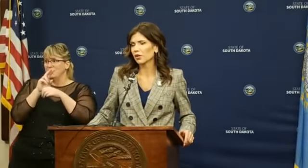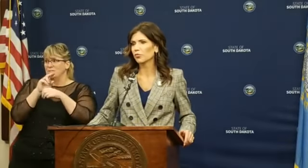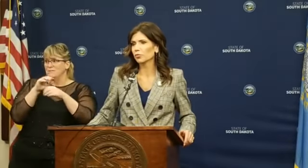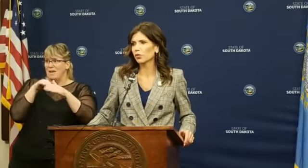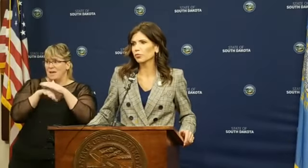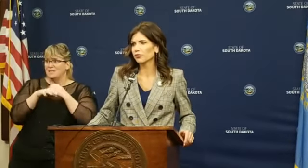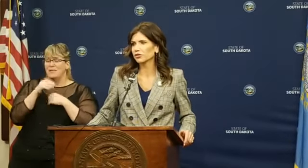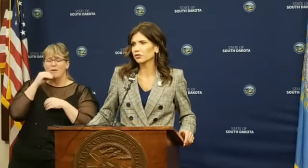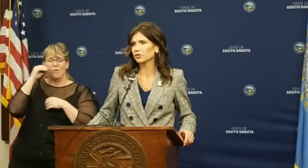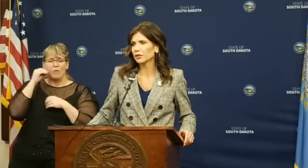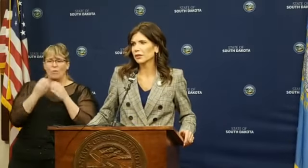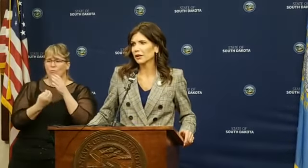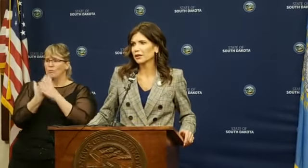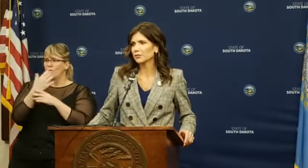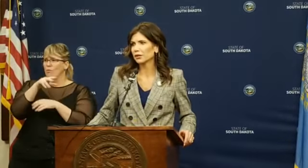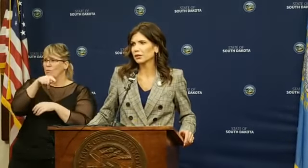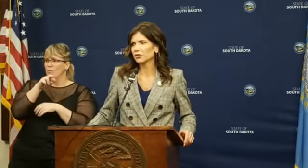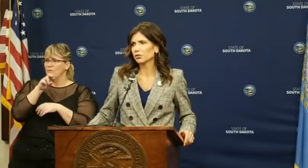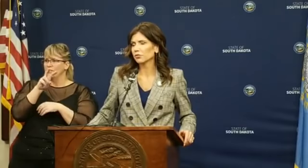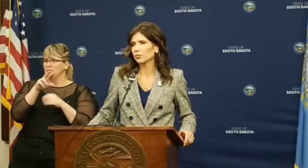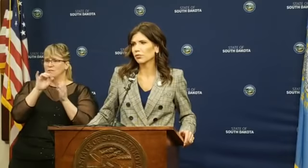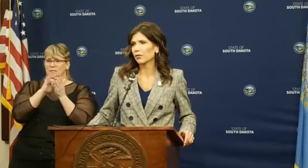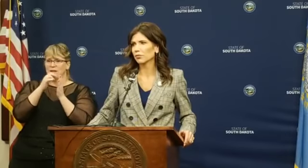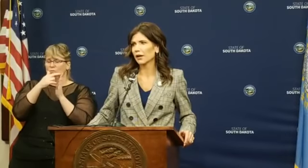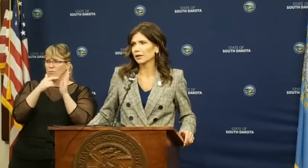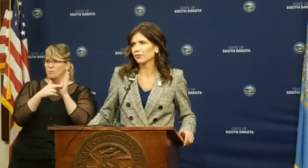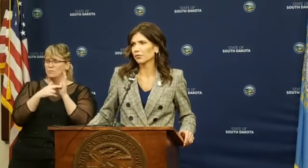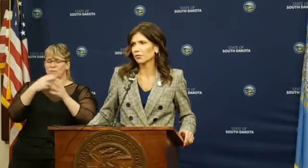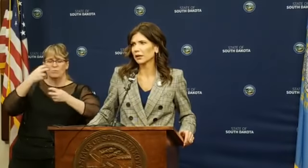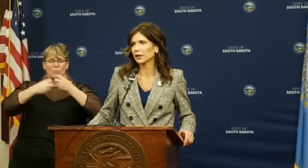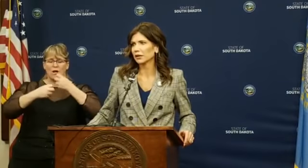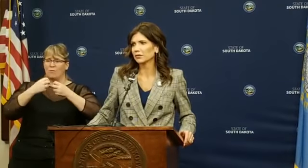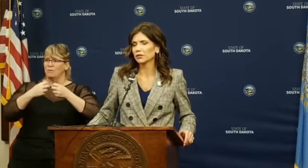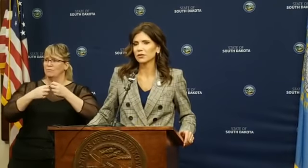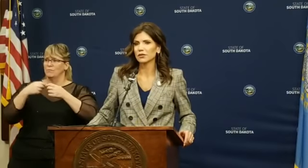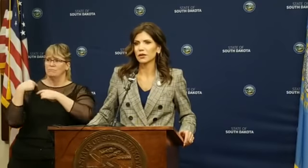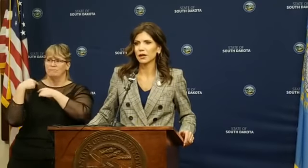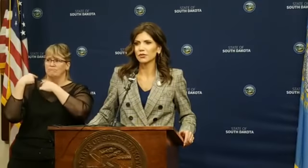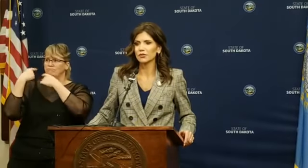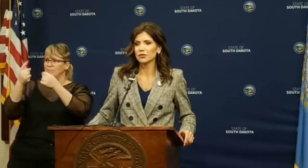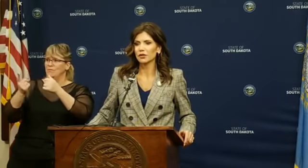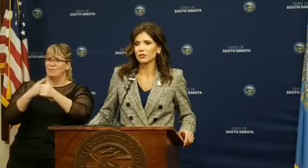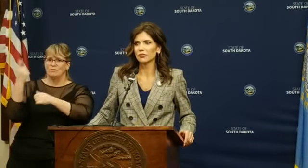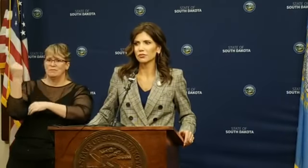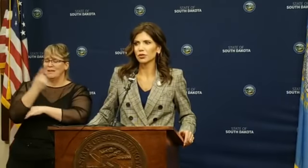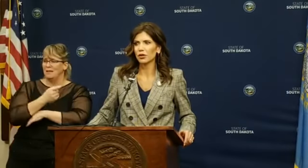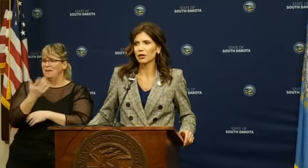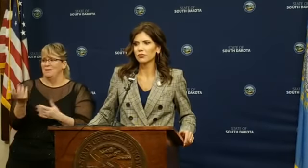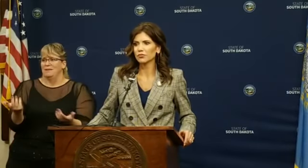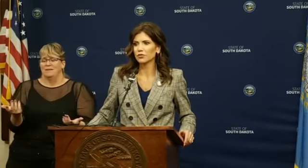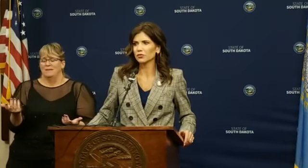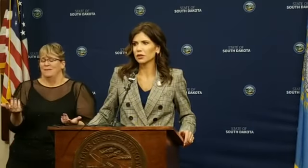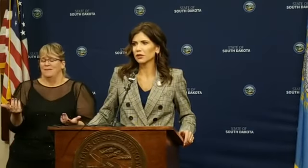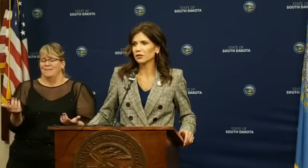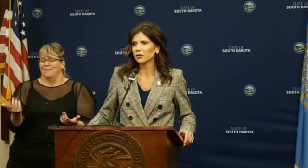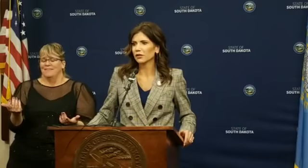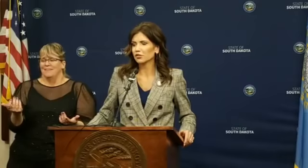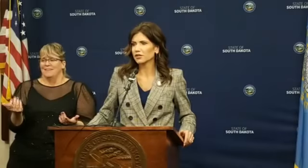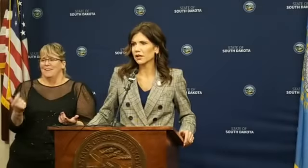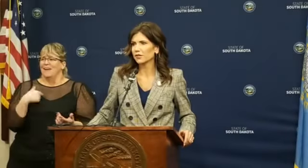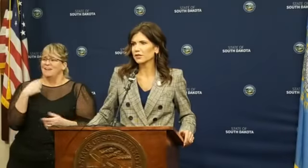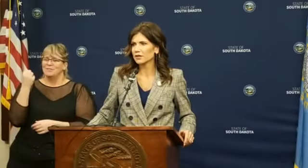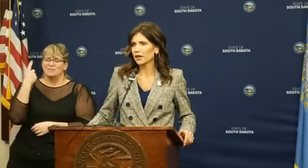it. That homegrown provision has been extremely problematic from the beginning. And, you I certainly